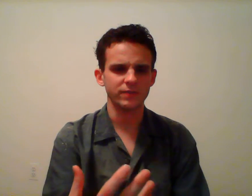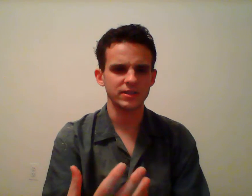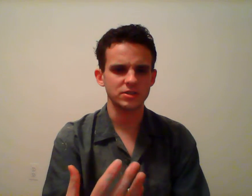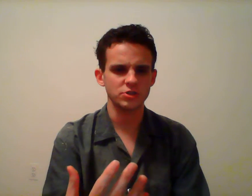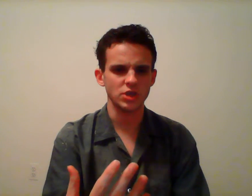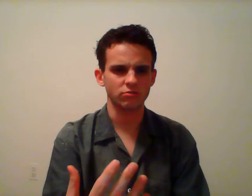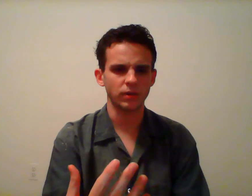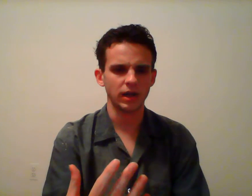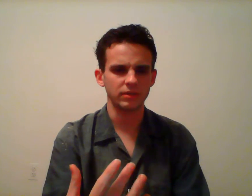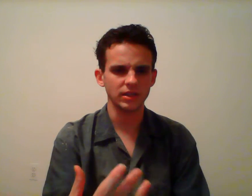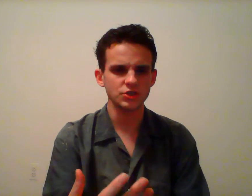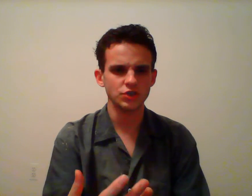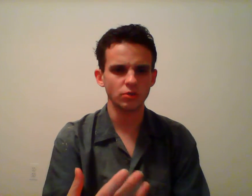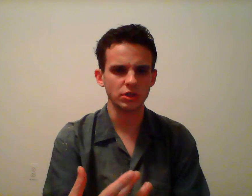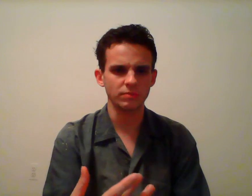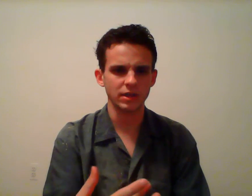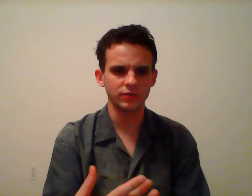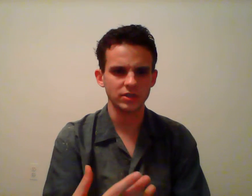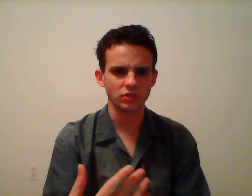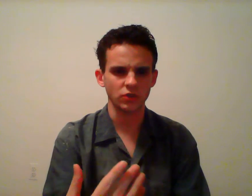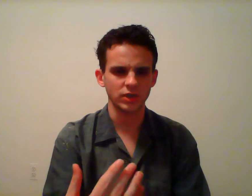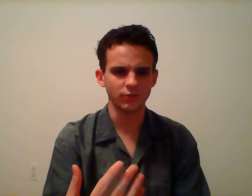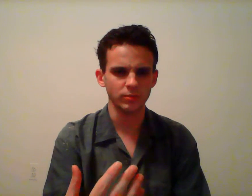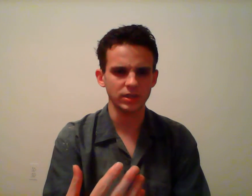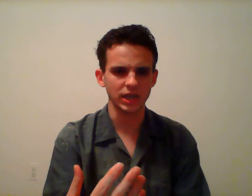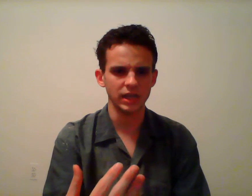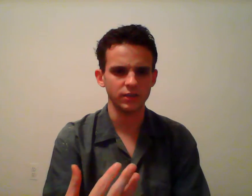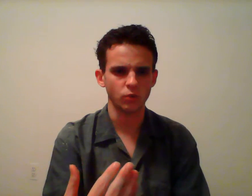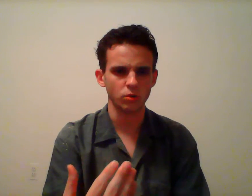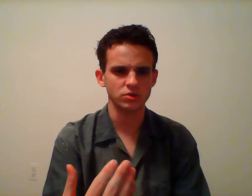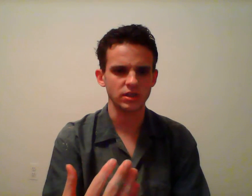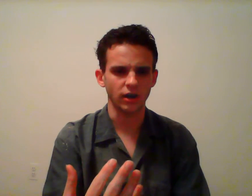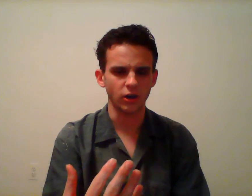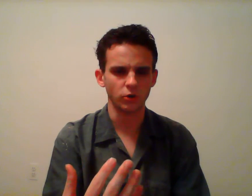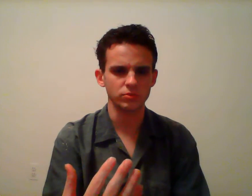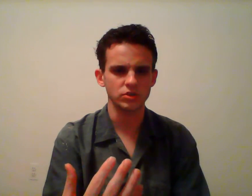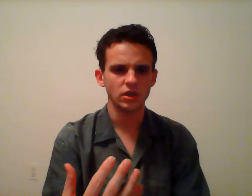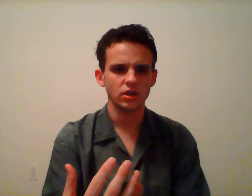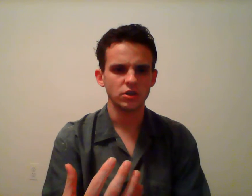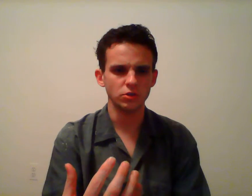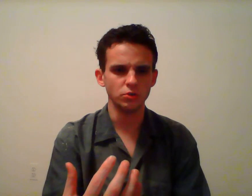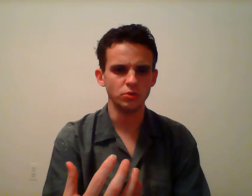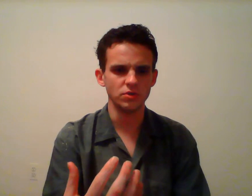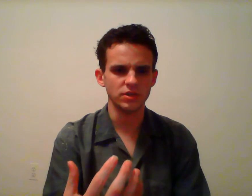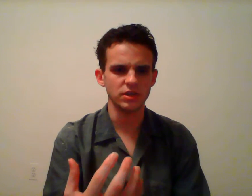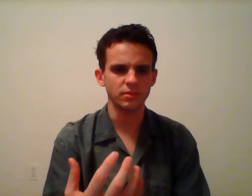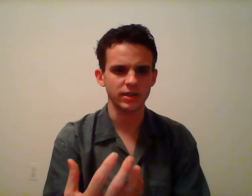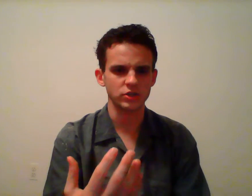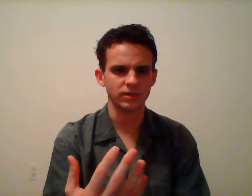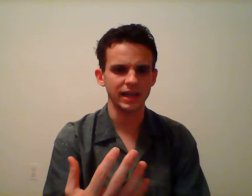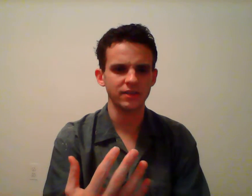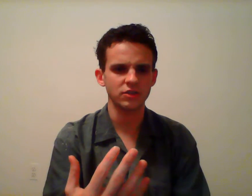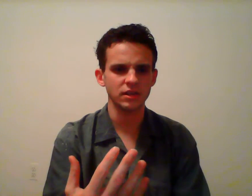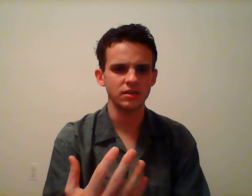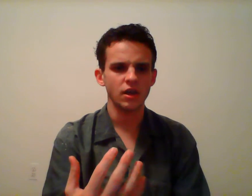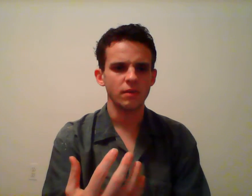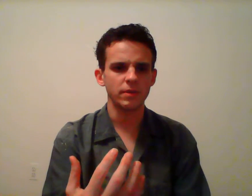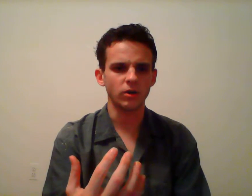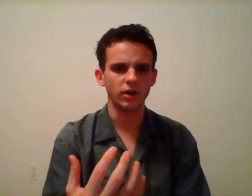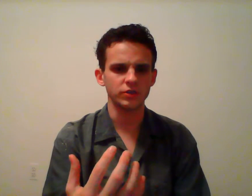benefits to the general population, or the benefits to the government, and of course, the harms to the commensurate entity, because